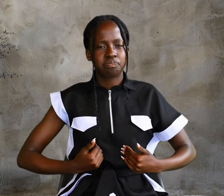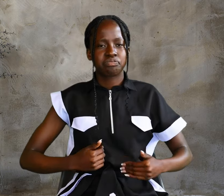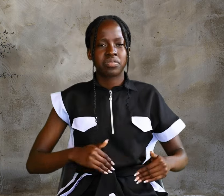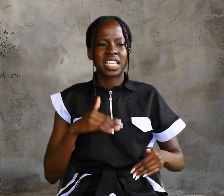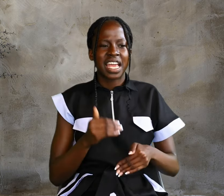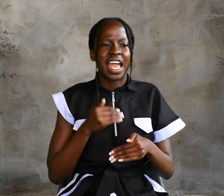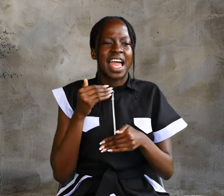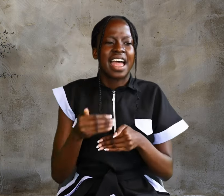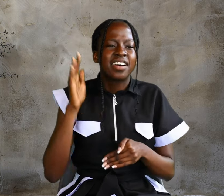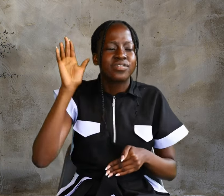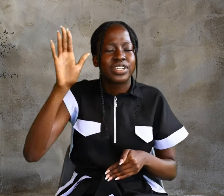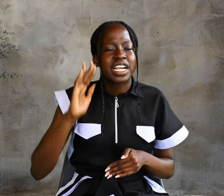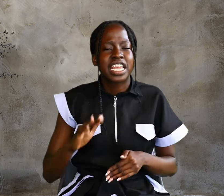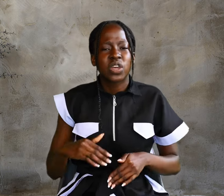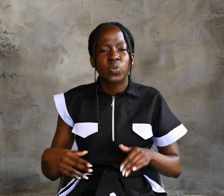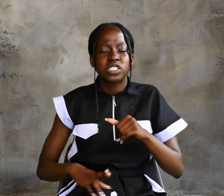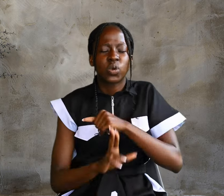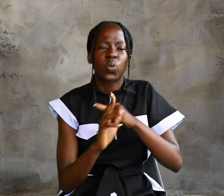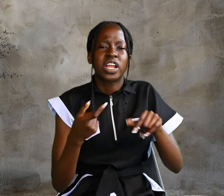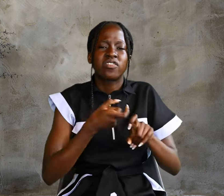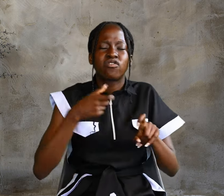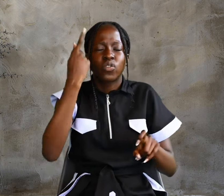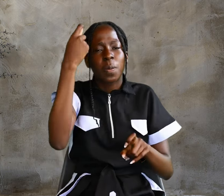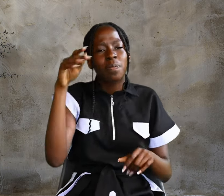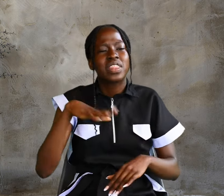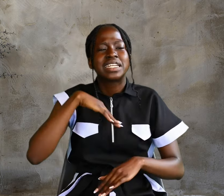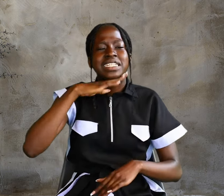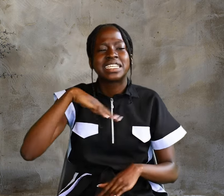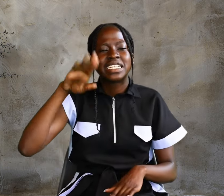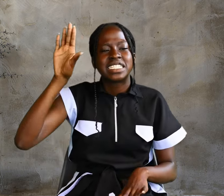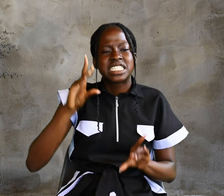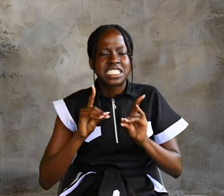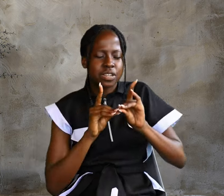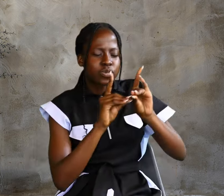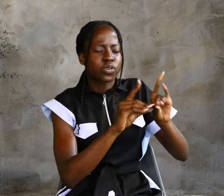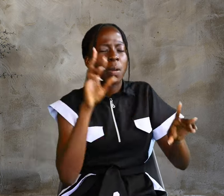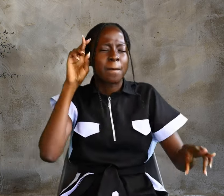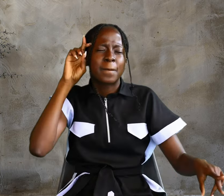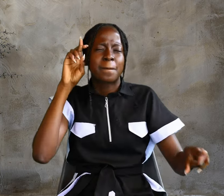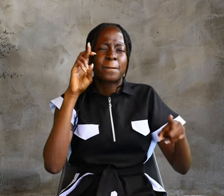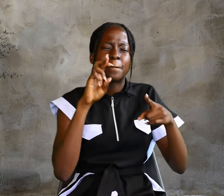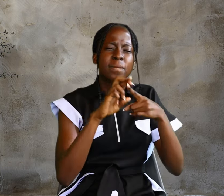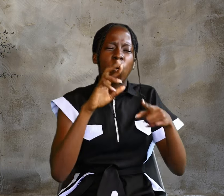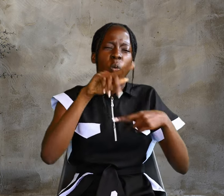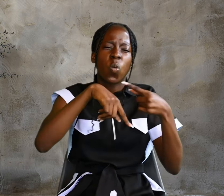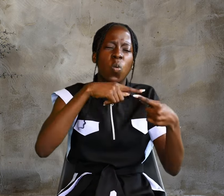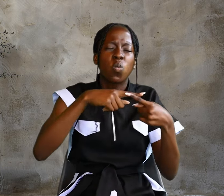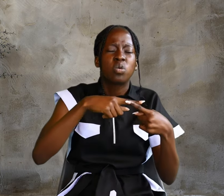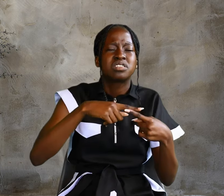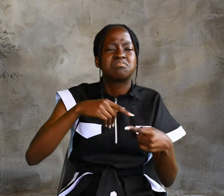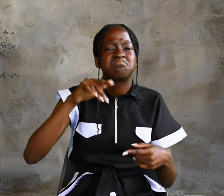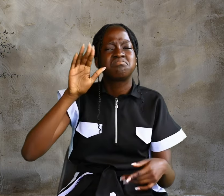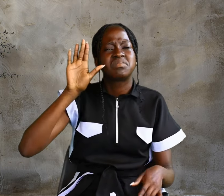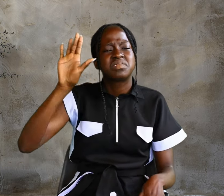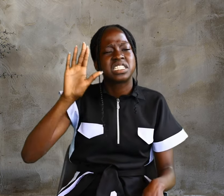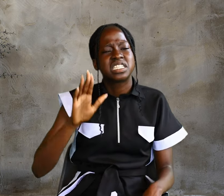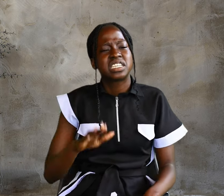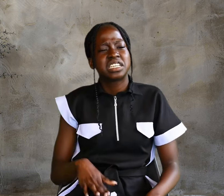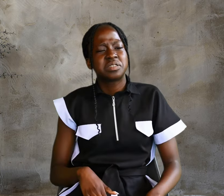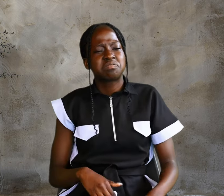He was raised from the dead, His disciples recalled What he had said. Then They